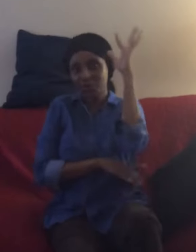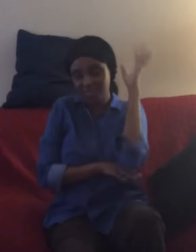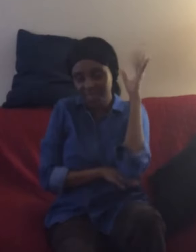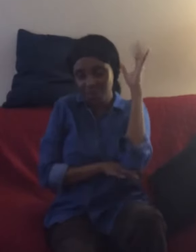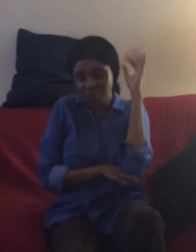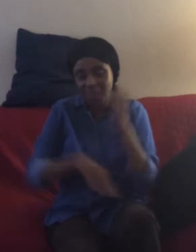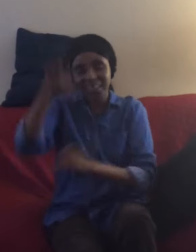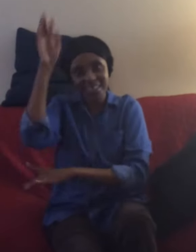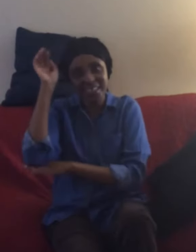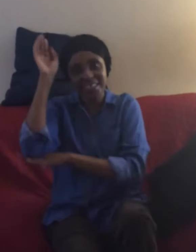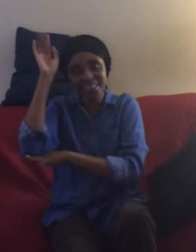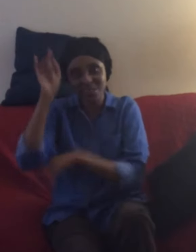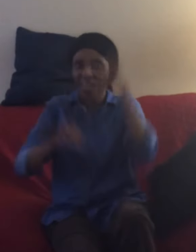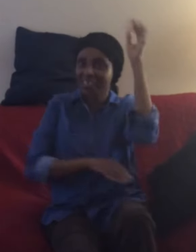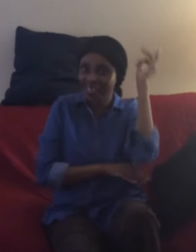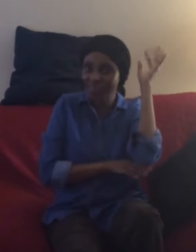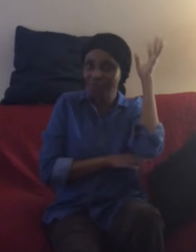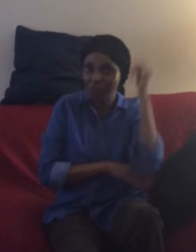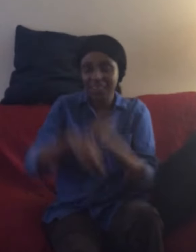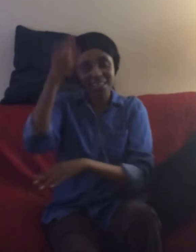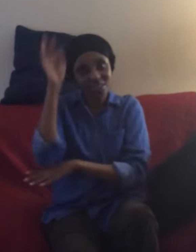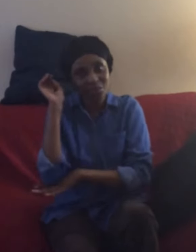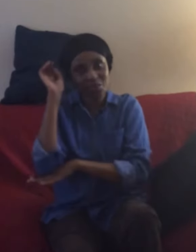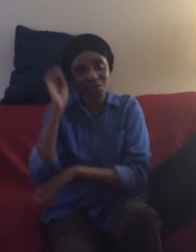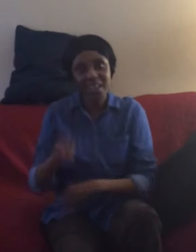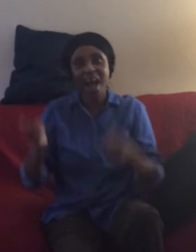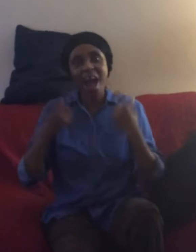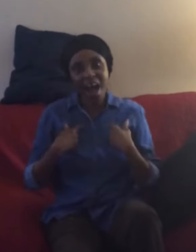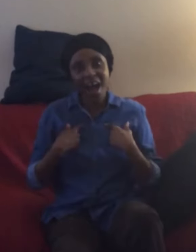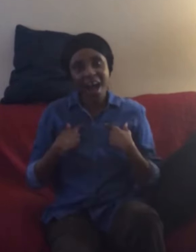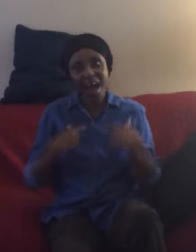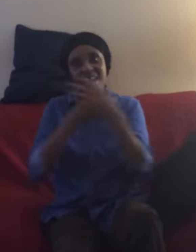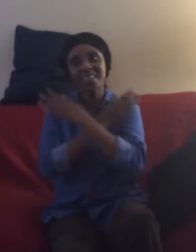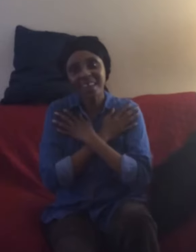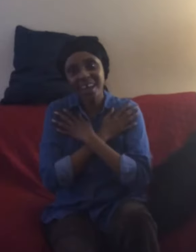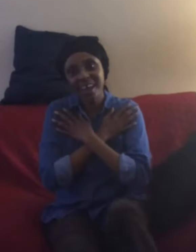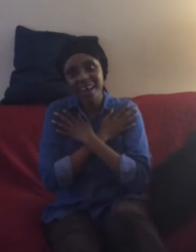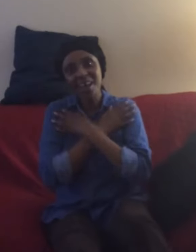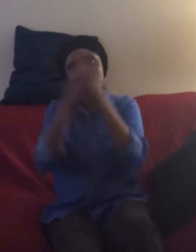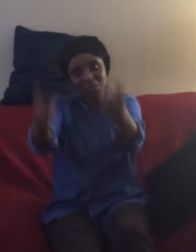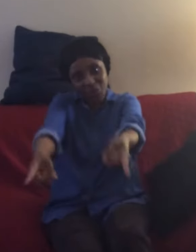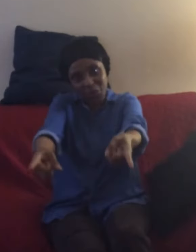skidamarinkadinkadoo skidamarinkadoo i love you